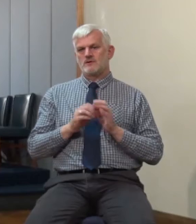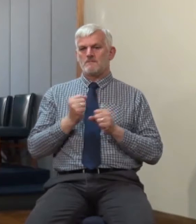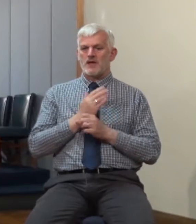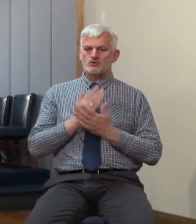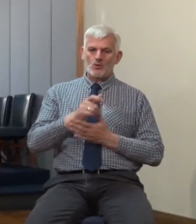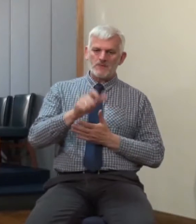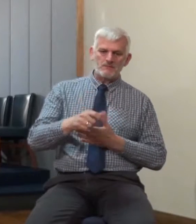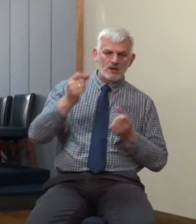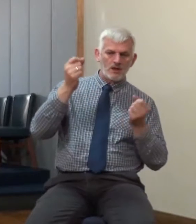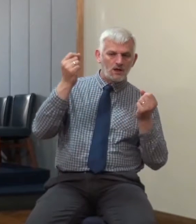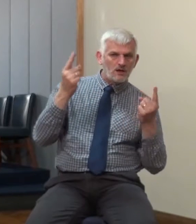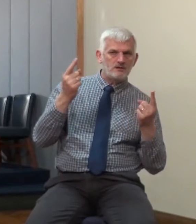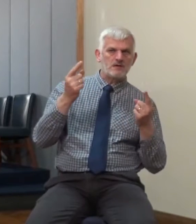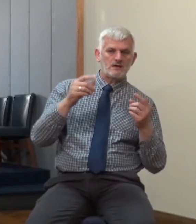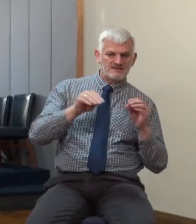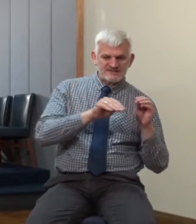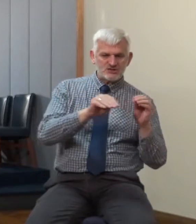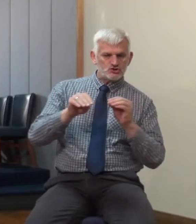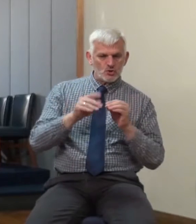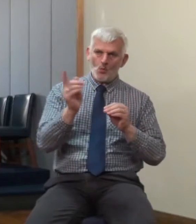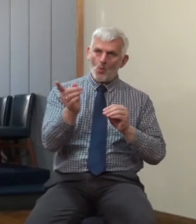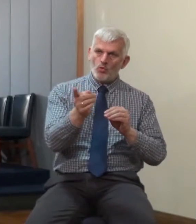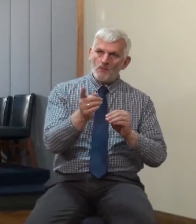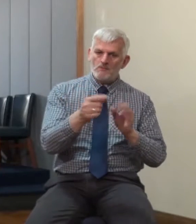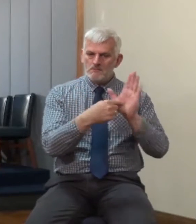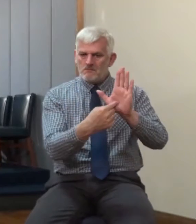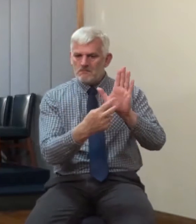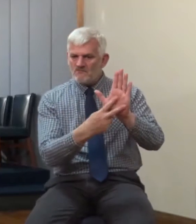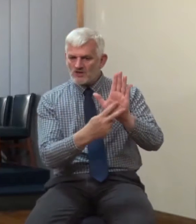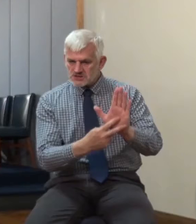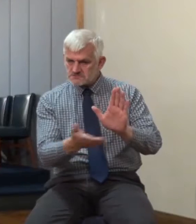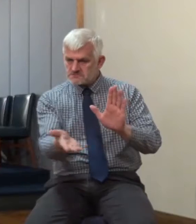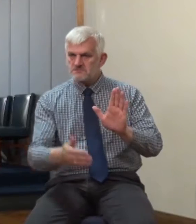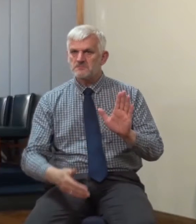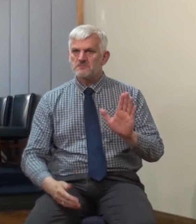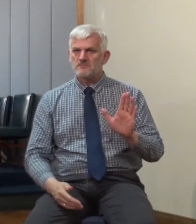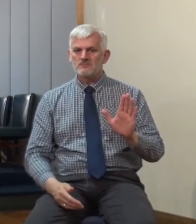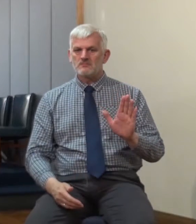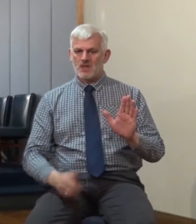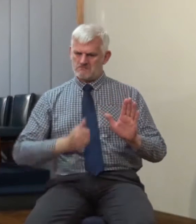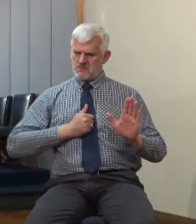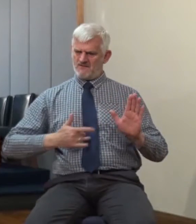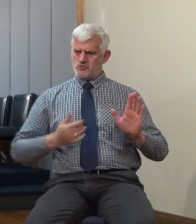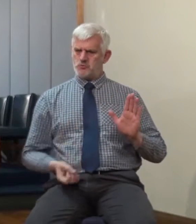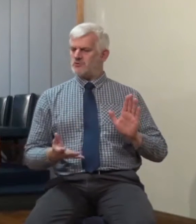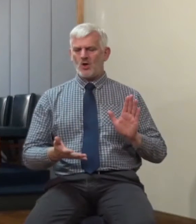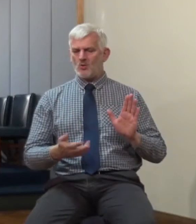keep them informed. So that they see the biblical reasoning. It's not your views of all the others. It's what you are given